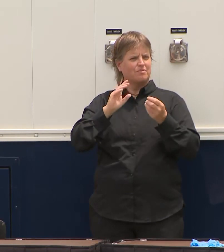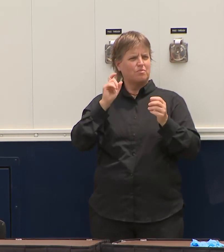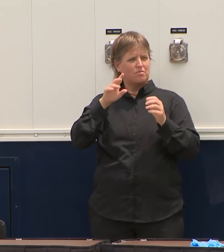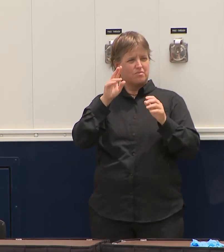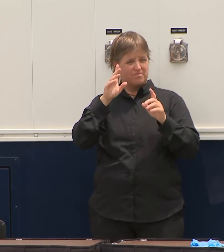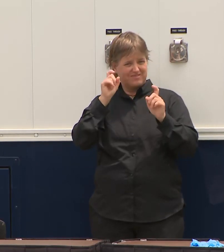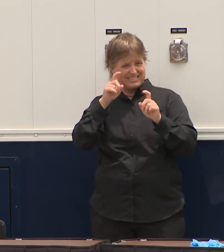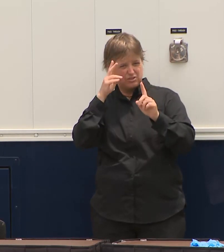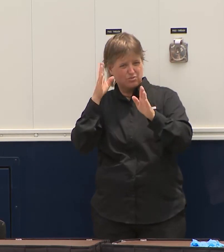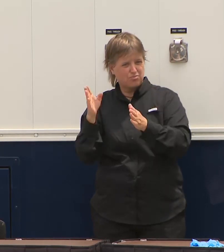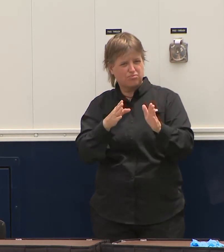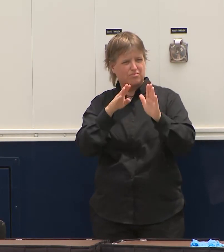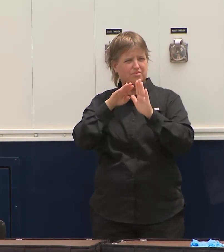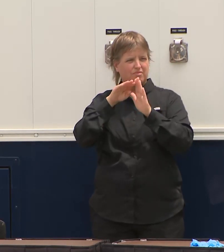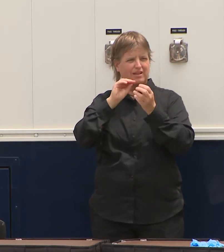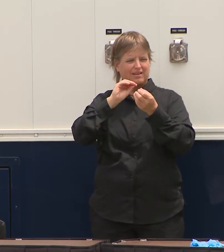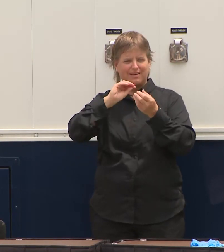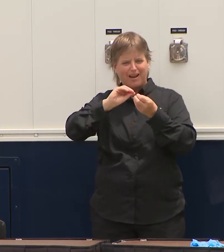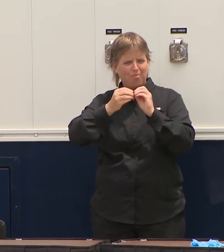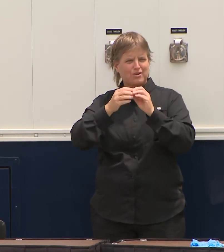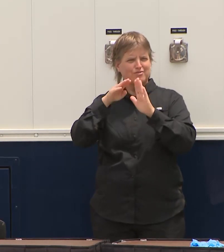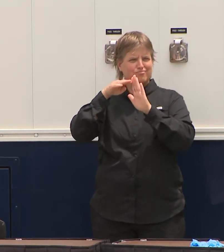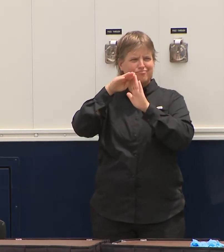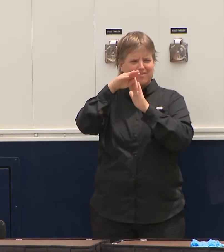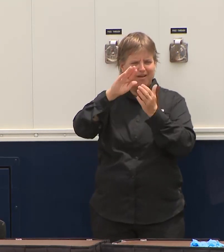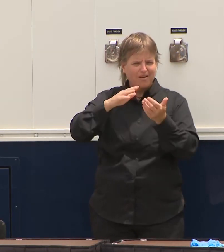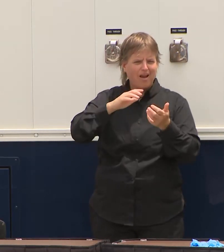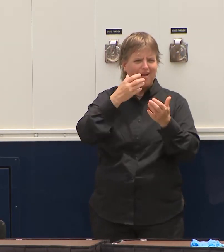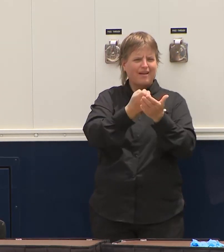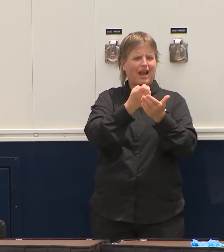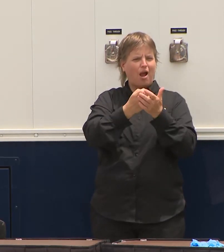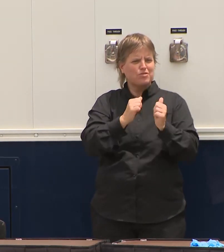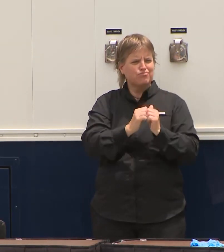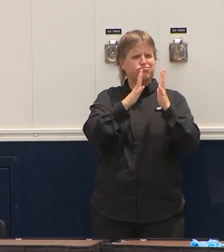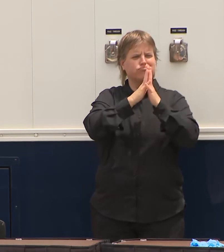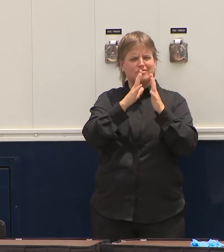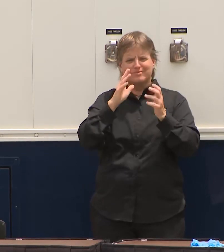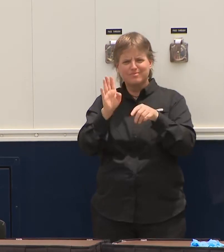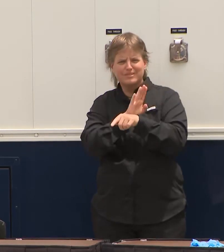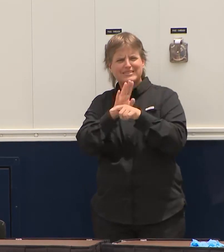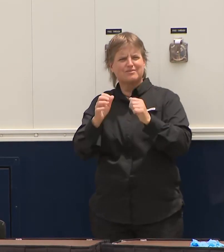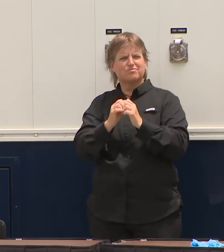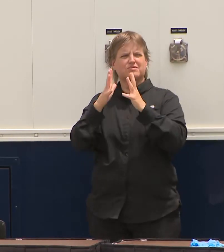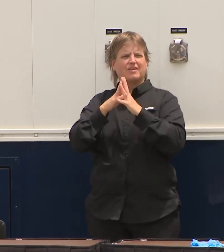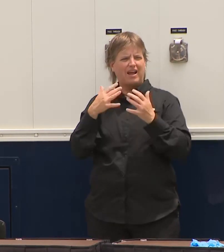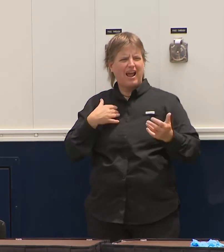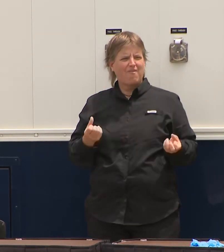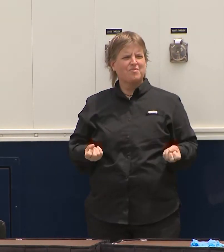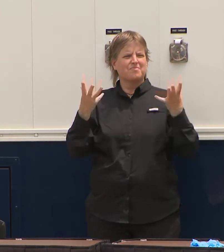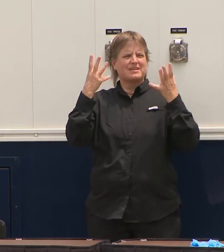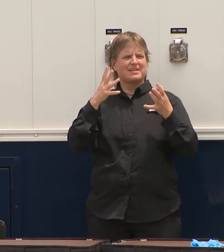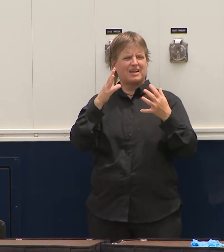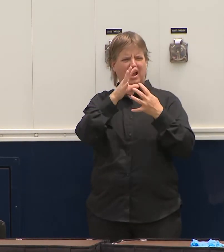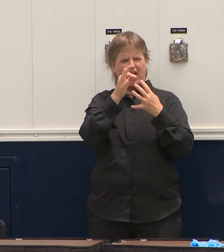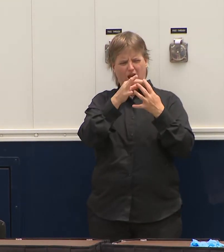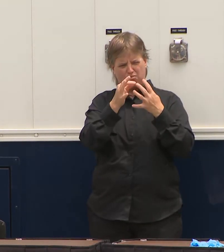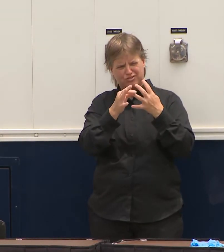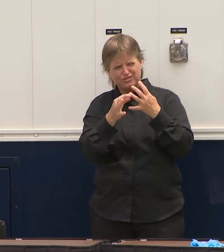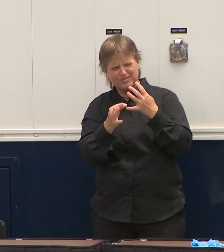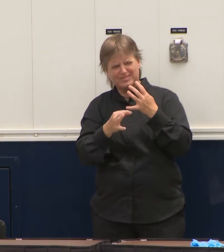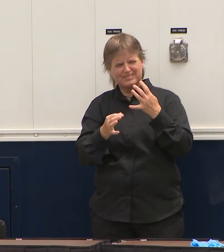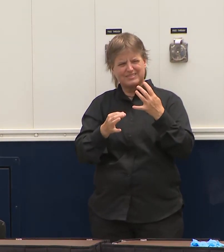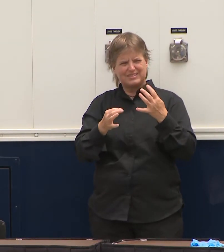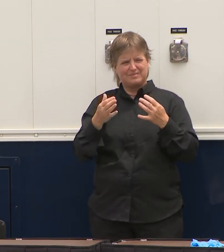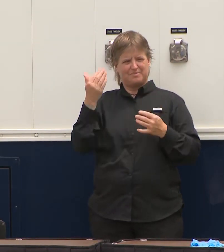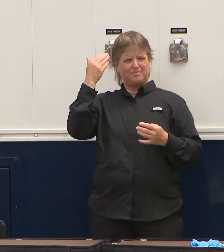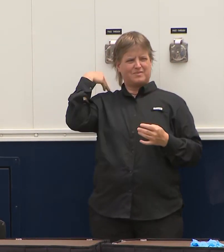that standing here today, we have a huge, huge array of options compared to where we were just three or four weeks ago in terms of,